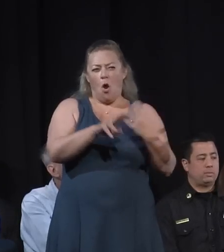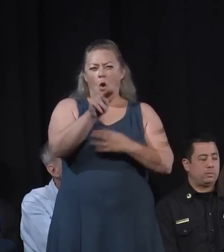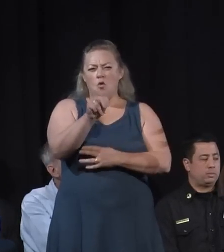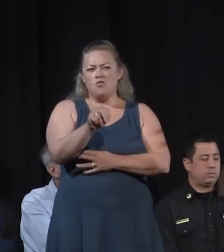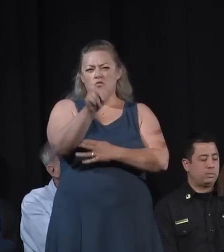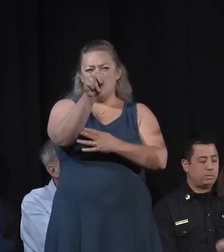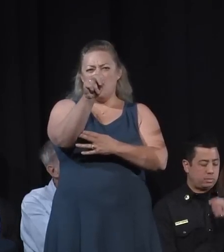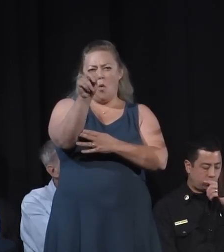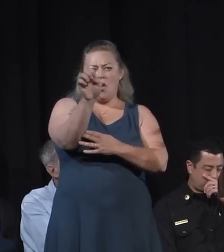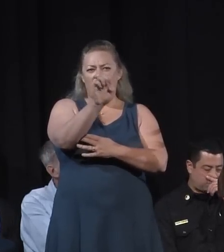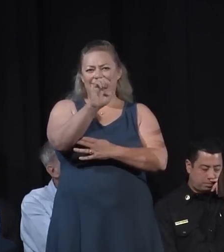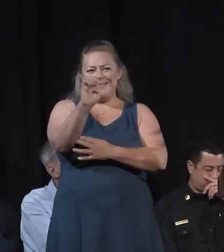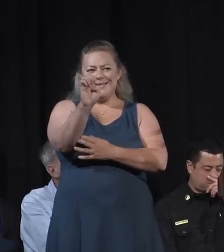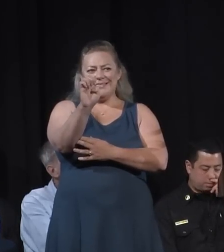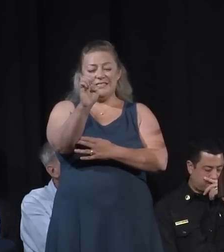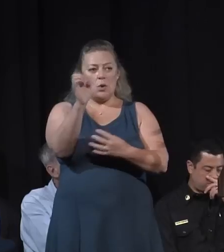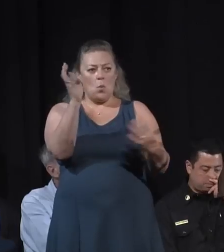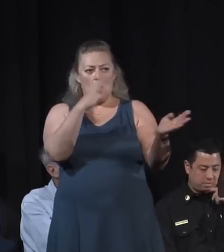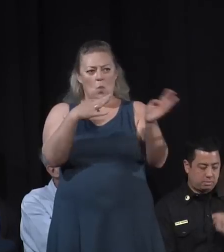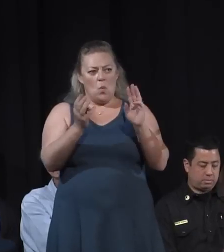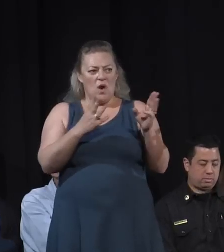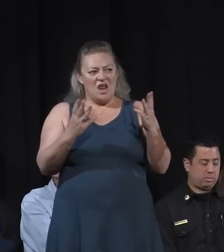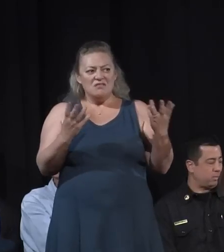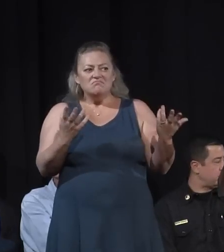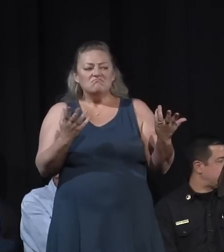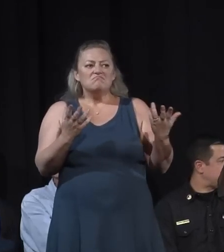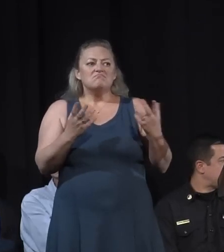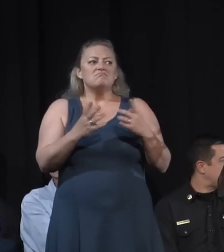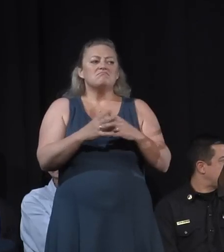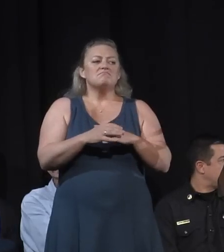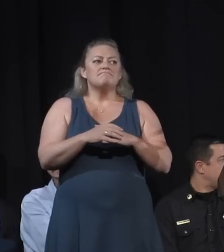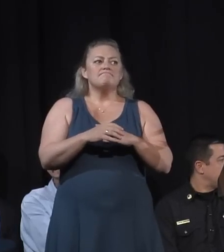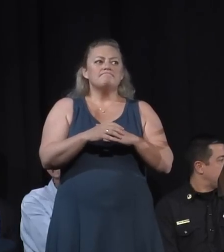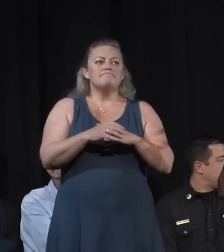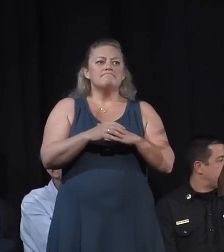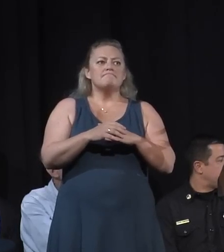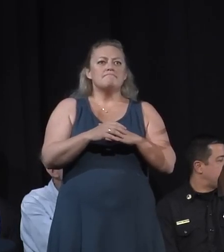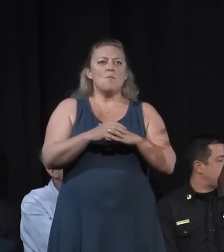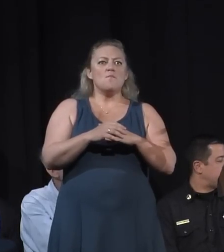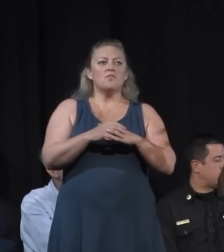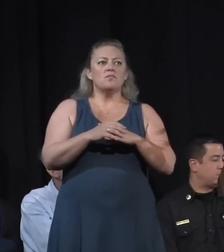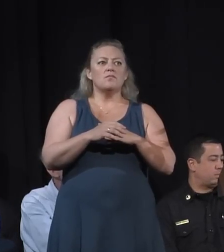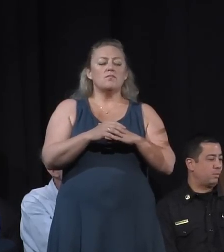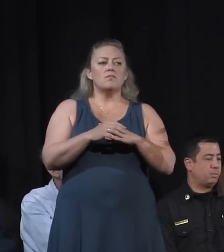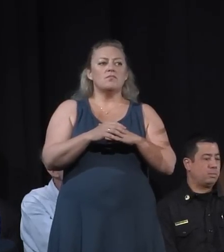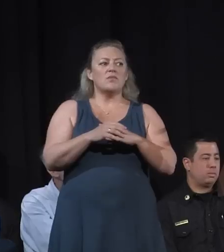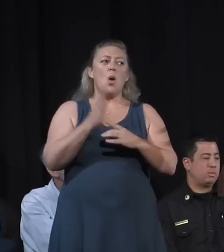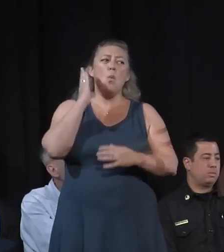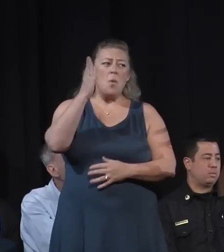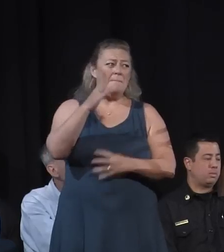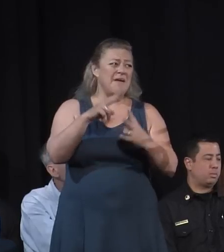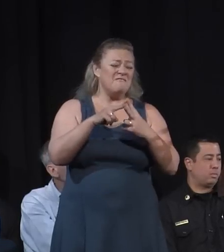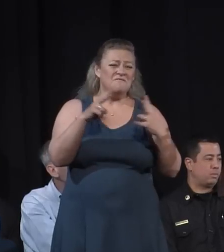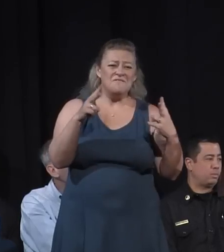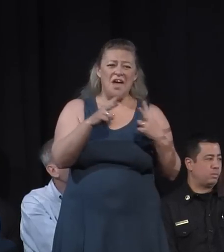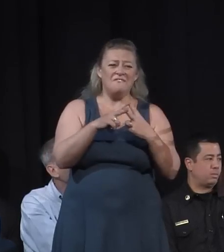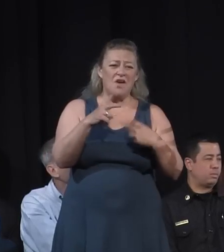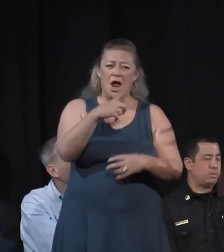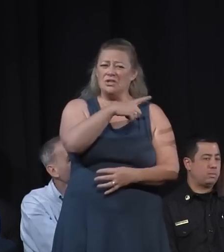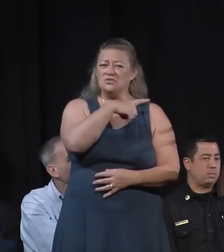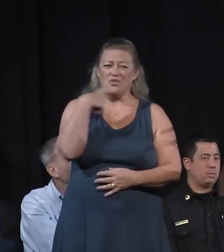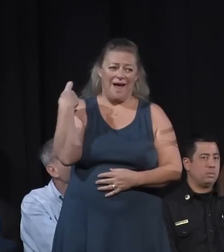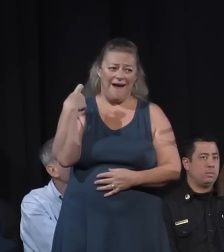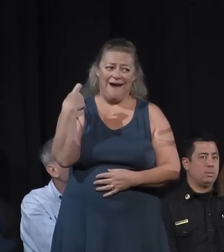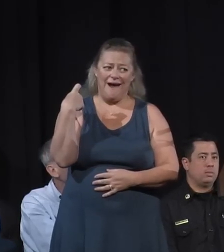gusting anywhere from 20 to 30 miles per hour for the most part. Along with that, relative humidities are going to be very dry. We're looking at relative humidities in the single